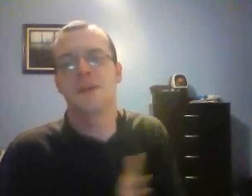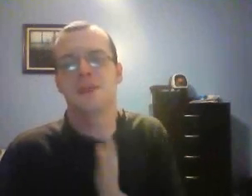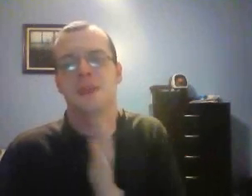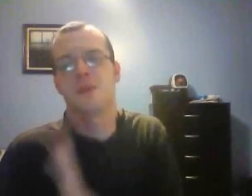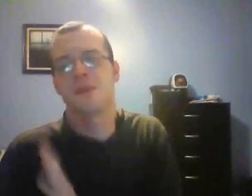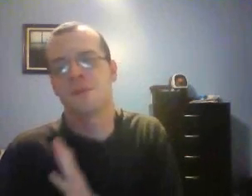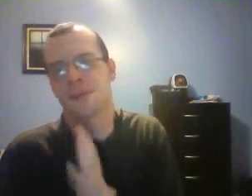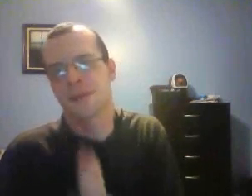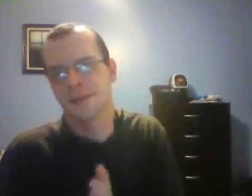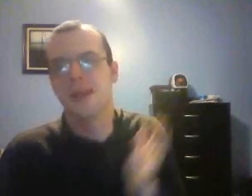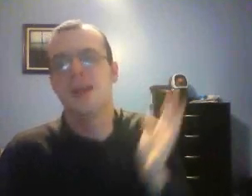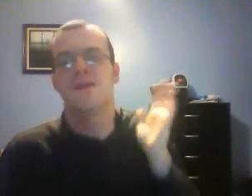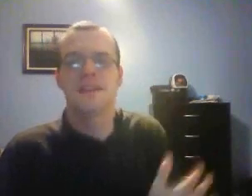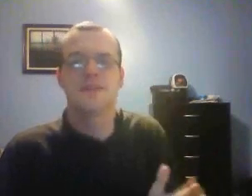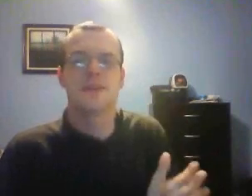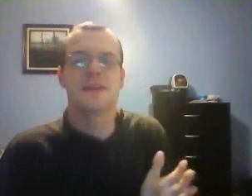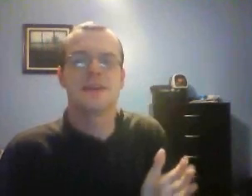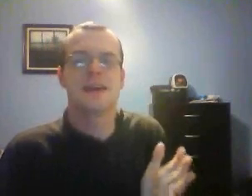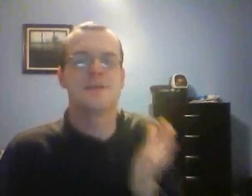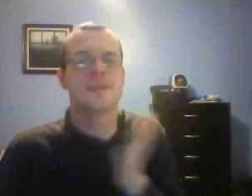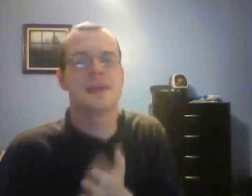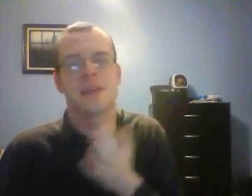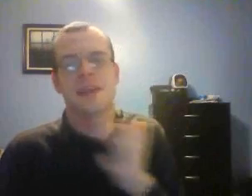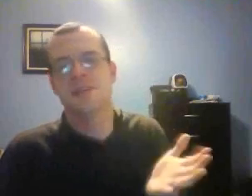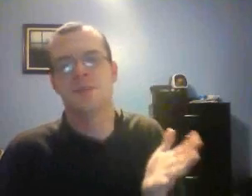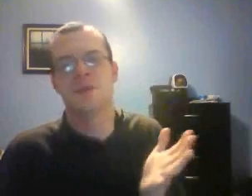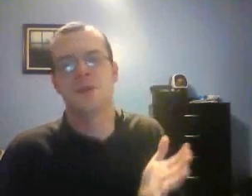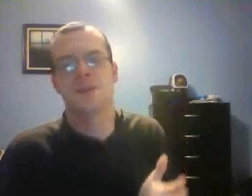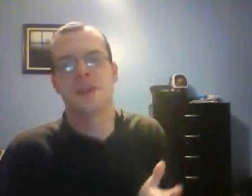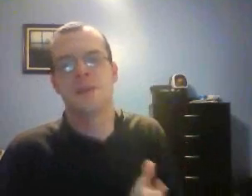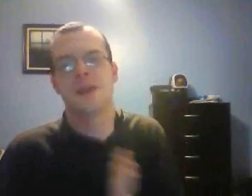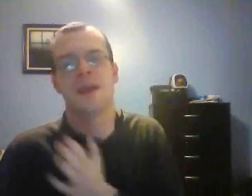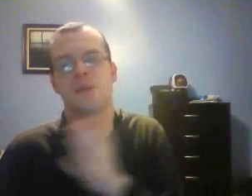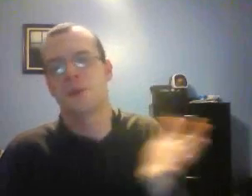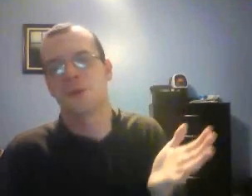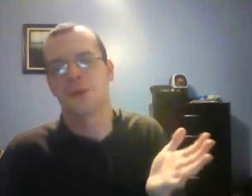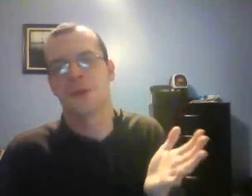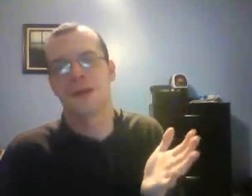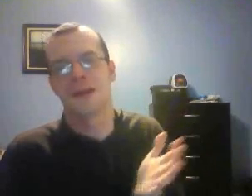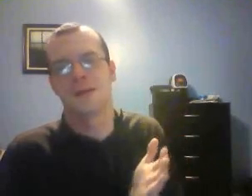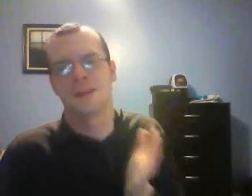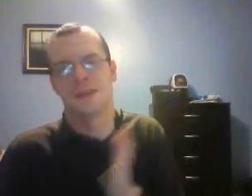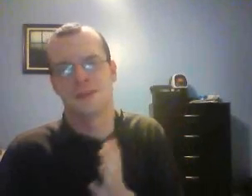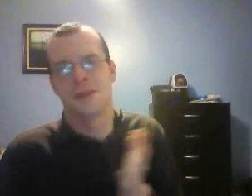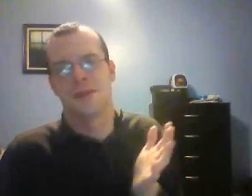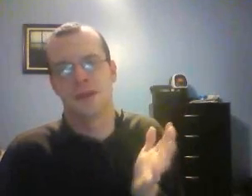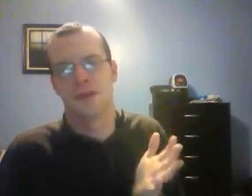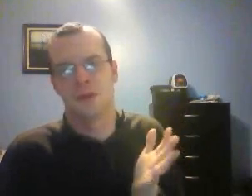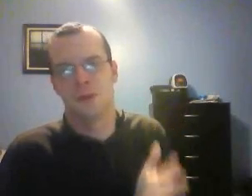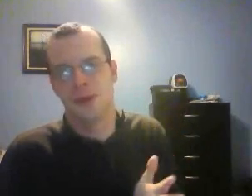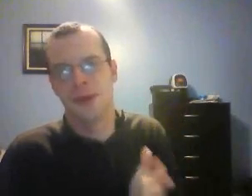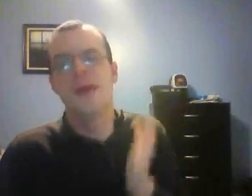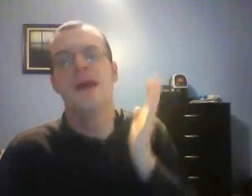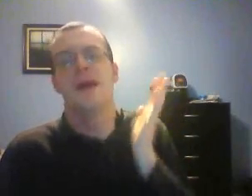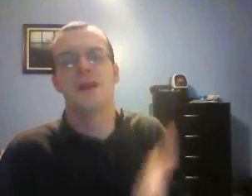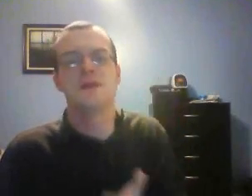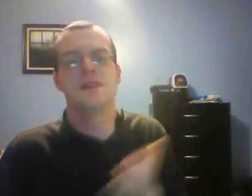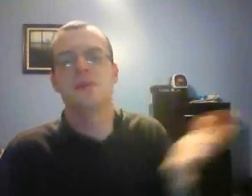items in reference to this. Facebook.com slash HW Entertainment on Twitter or Twitter.com slash JonathanClark1. On YouTube,